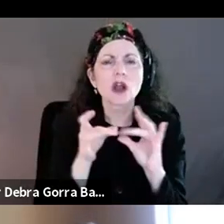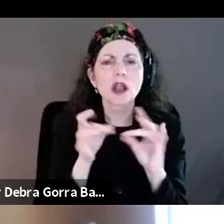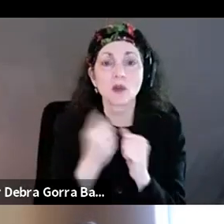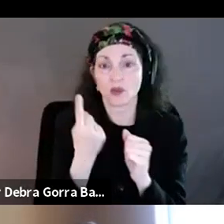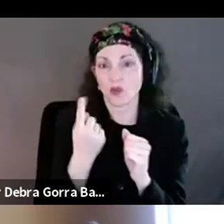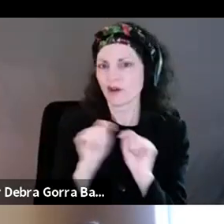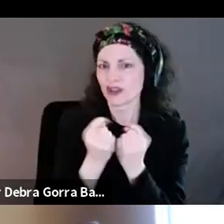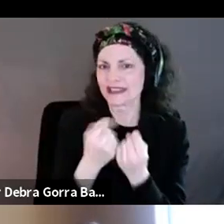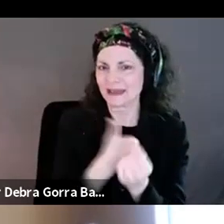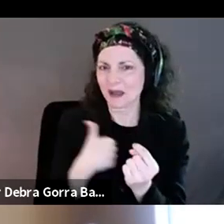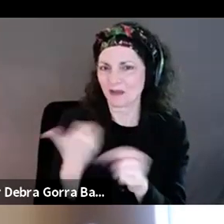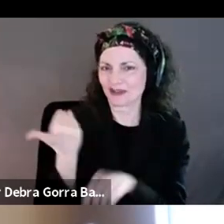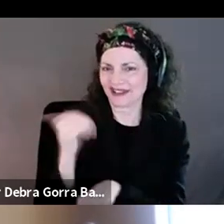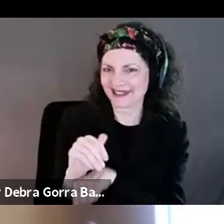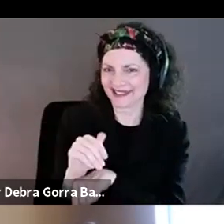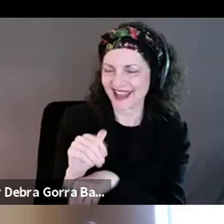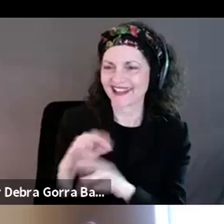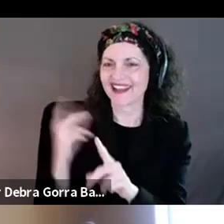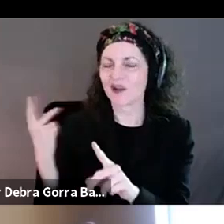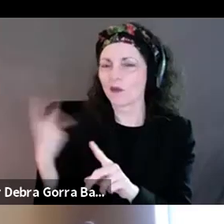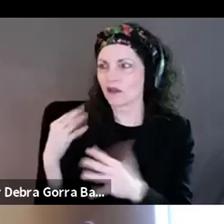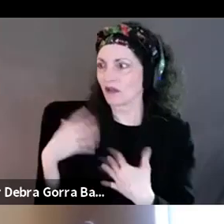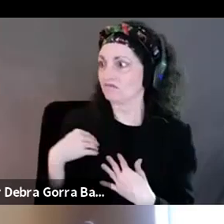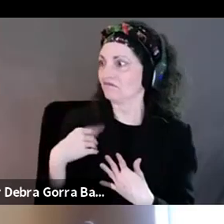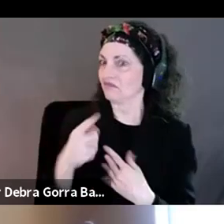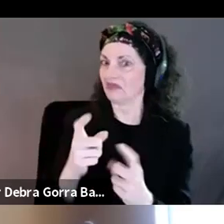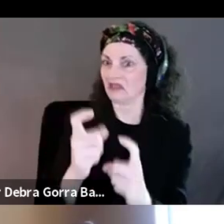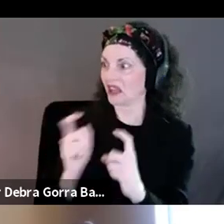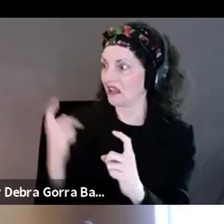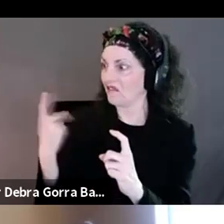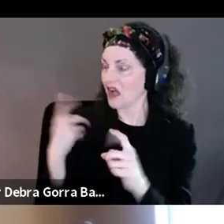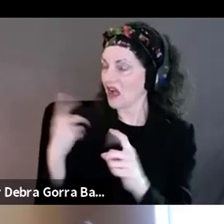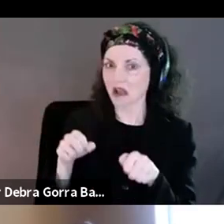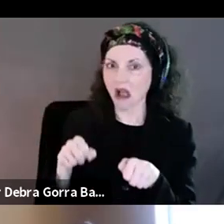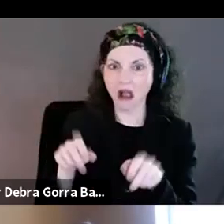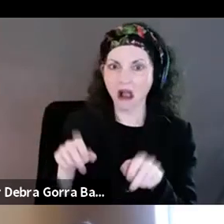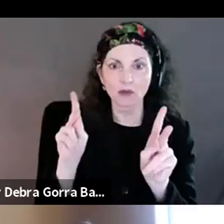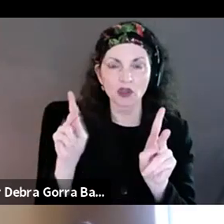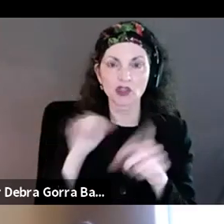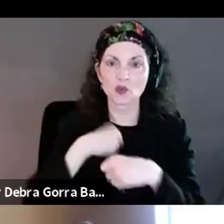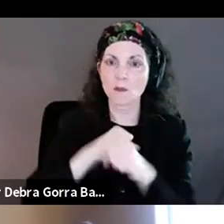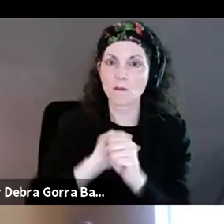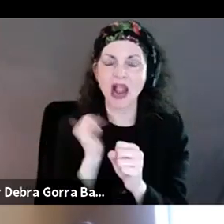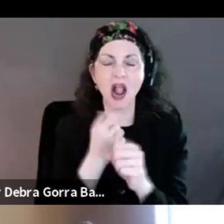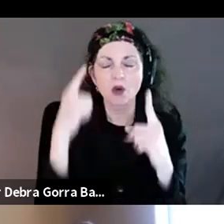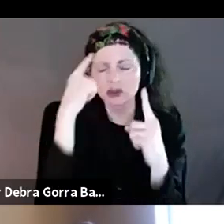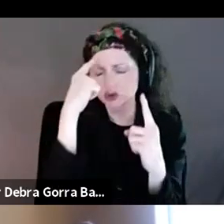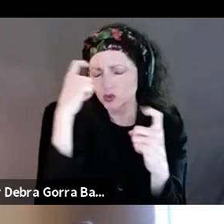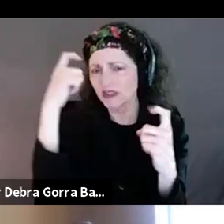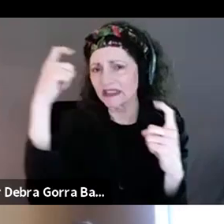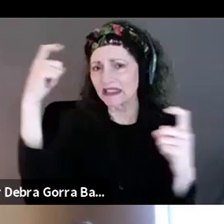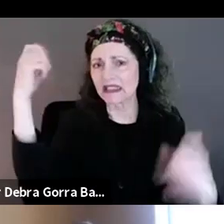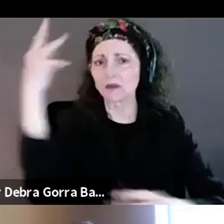members last night, and it's like, we have been given the opportunity to create our dream world, um, to create